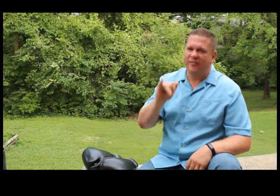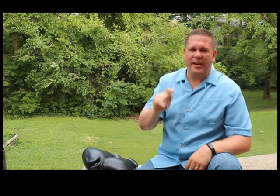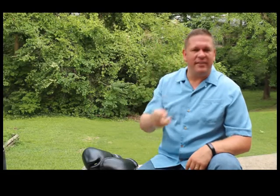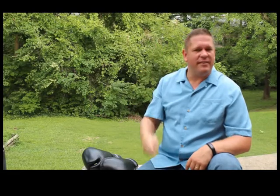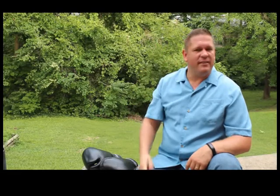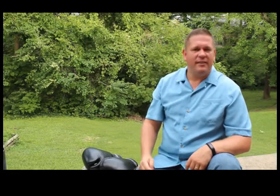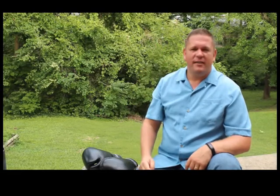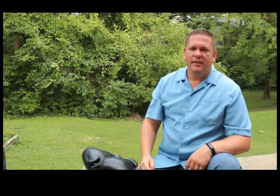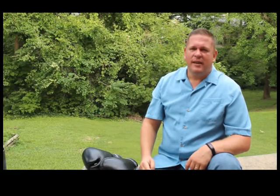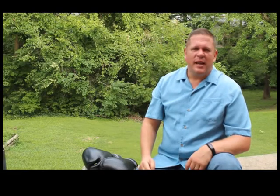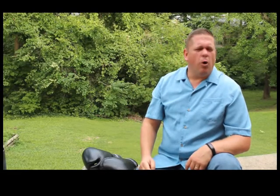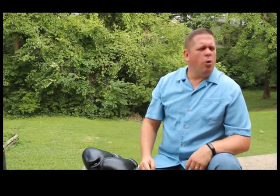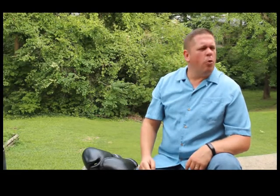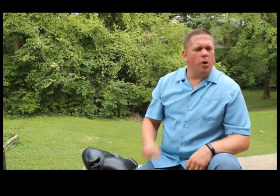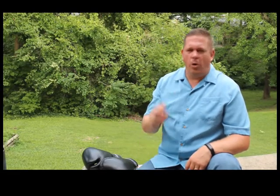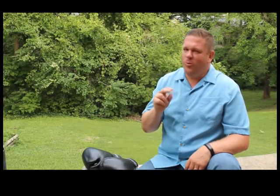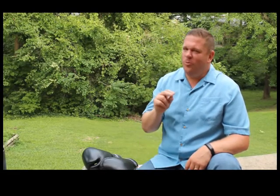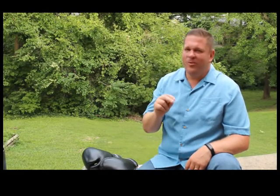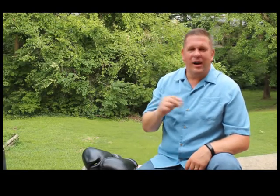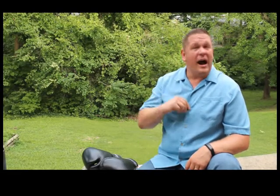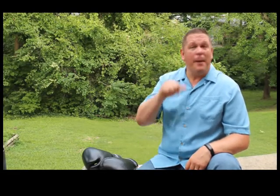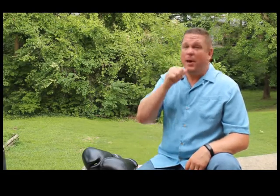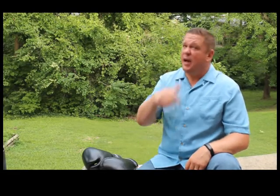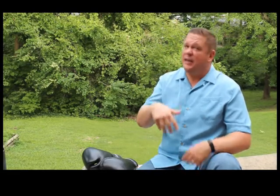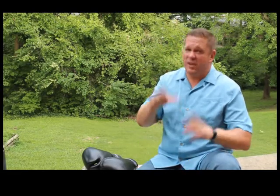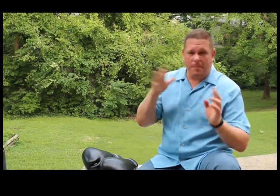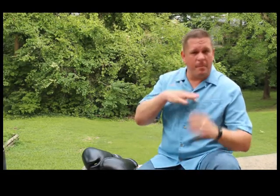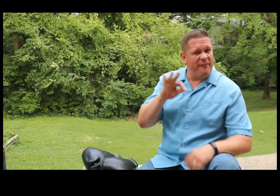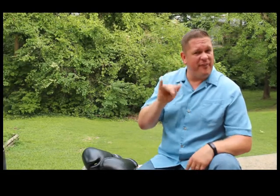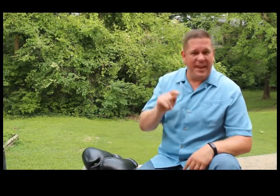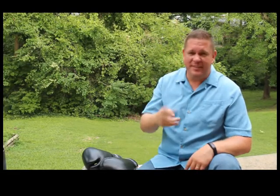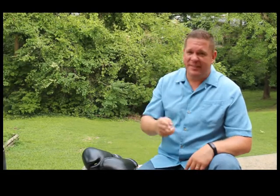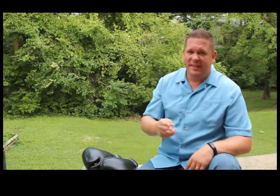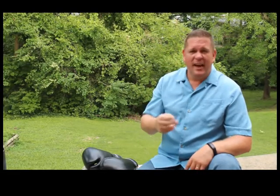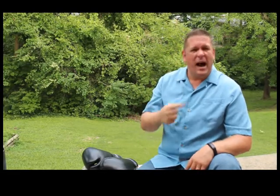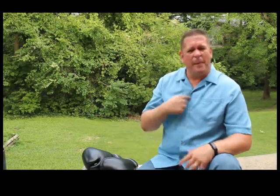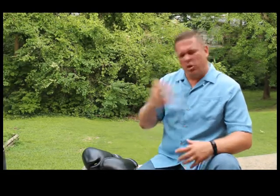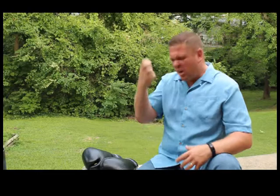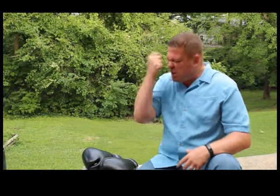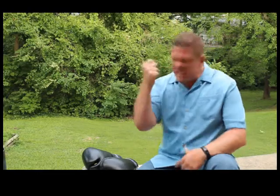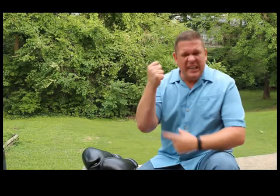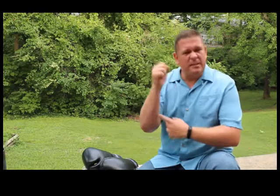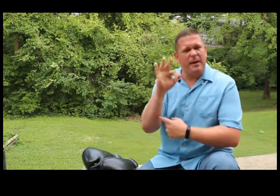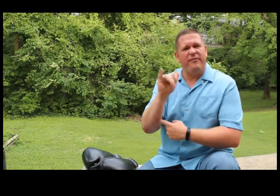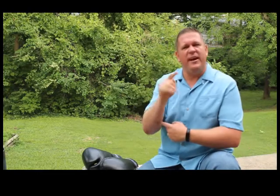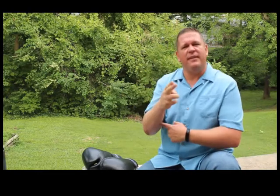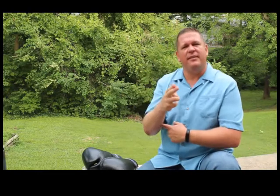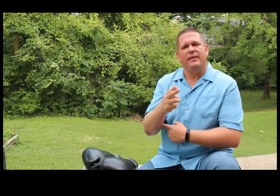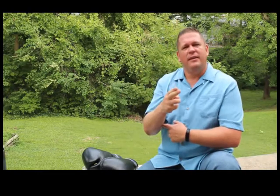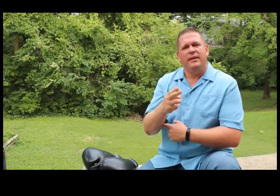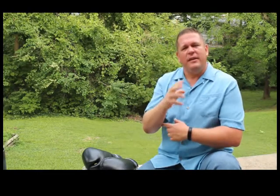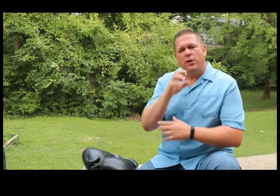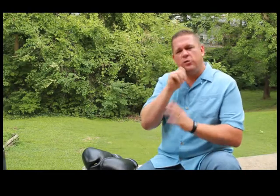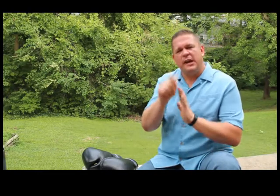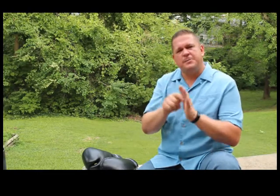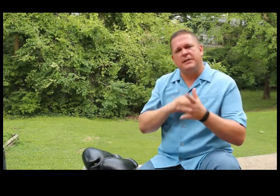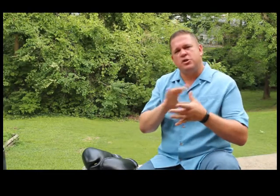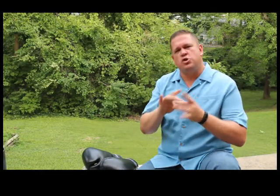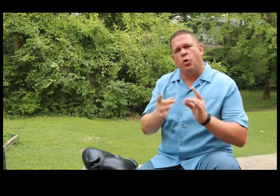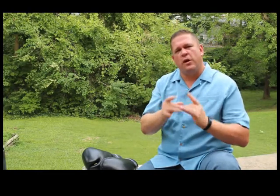faith. Oh, no. I'm not giving up on my faith. I'm going to cling to my faith. The Old Testament has a story